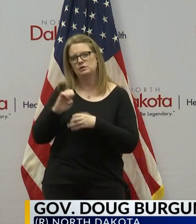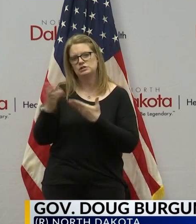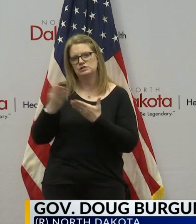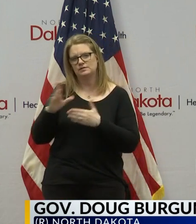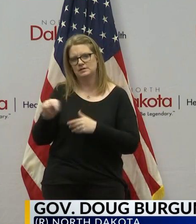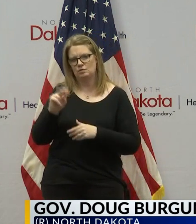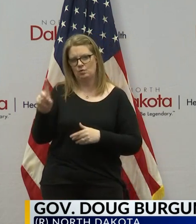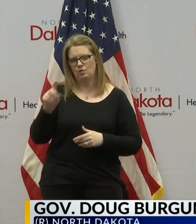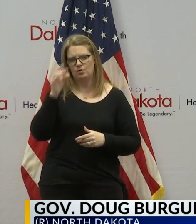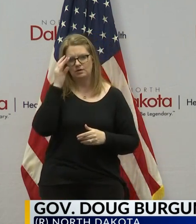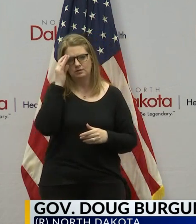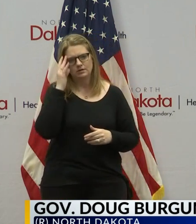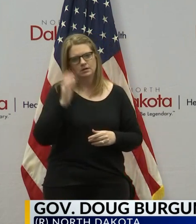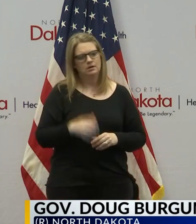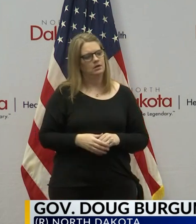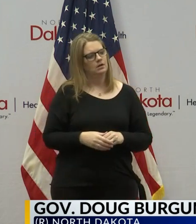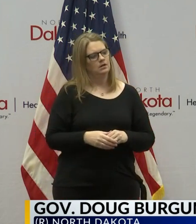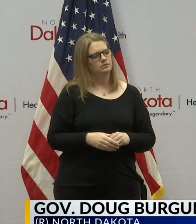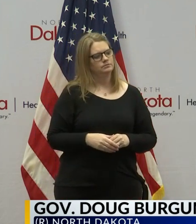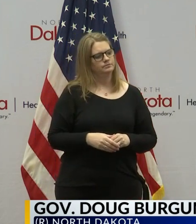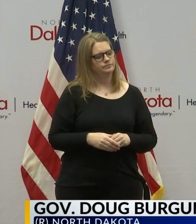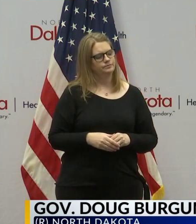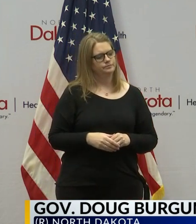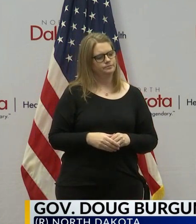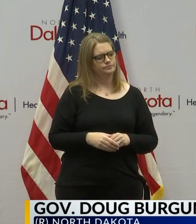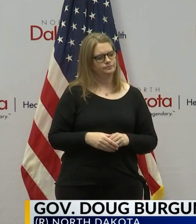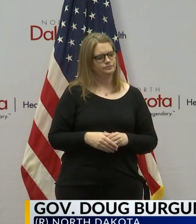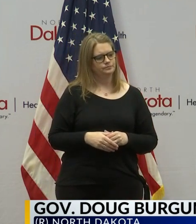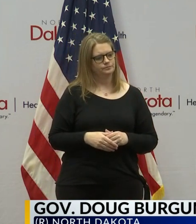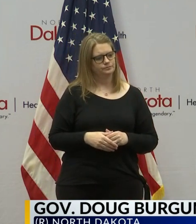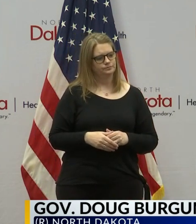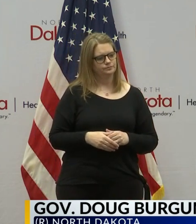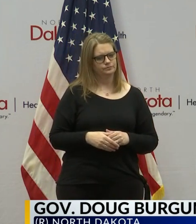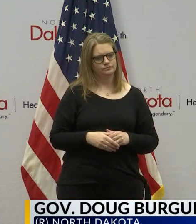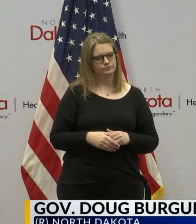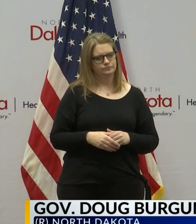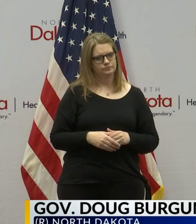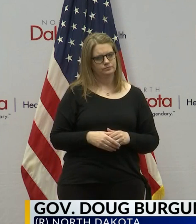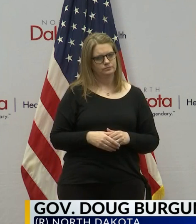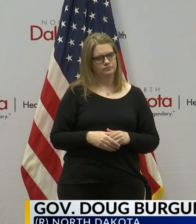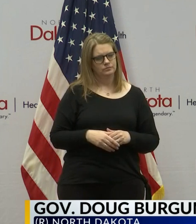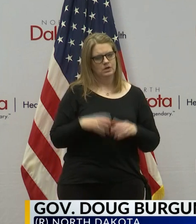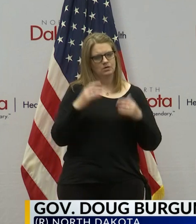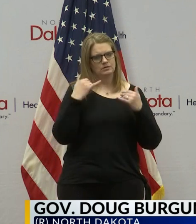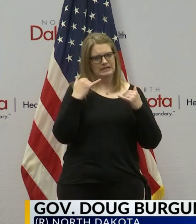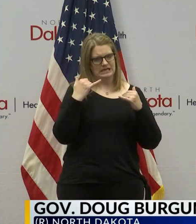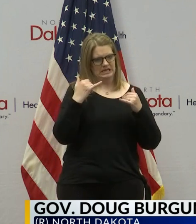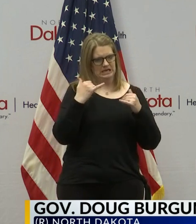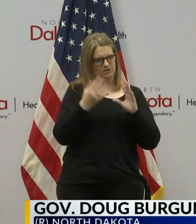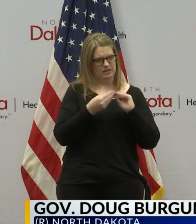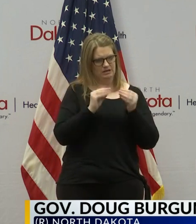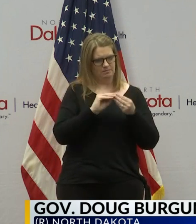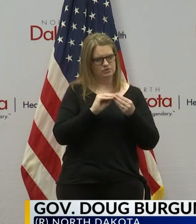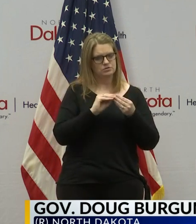let's take a look at the numbers